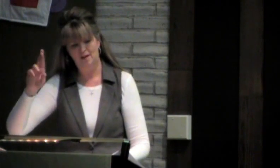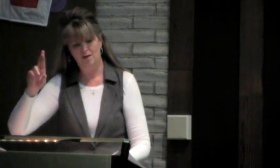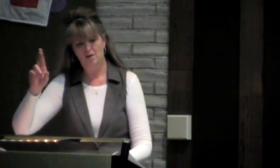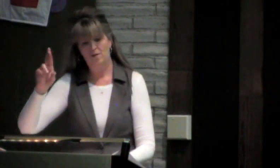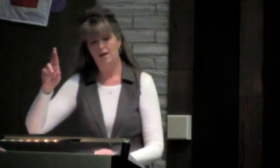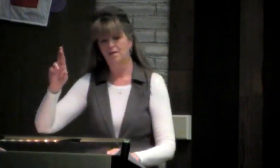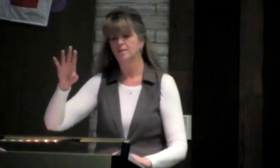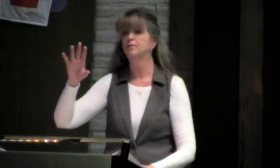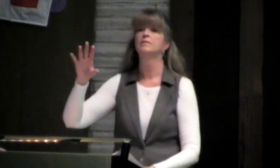please.